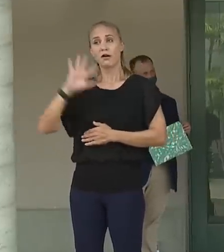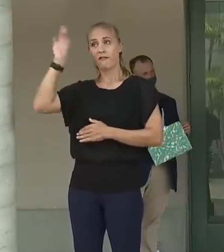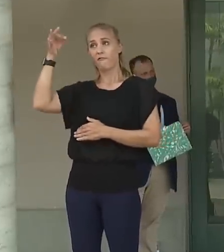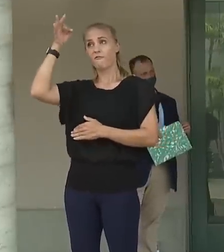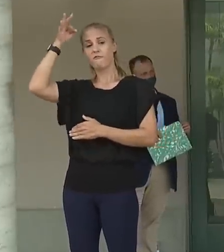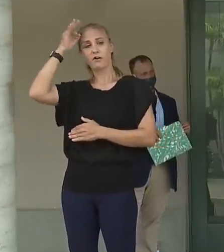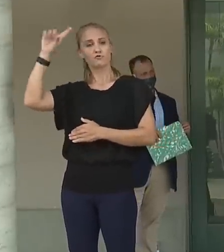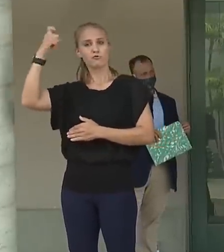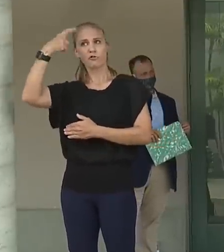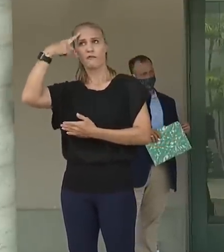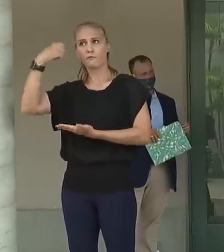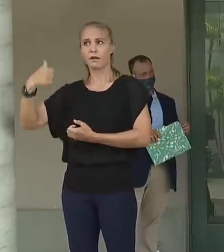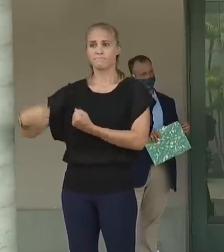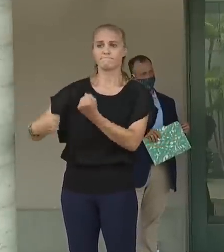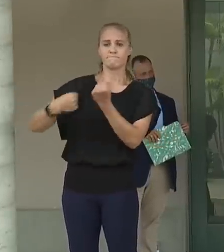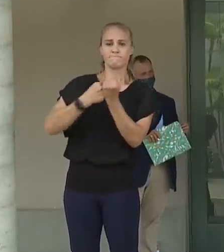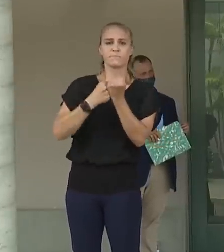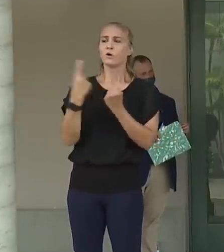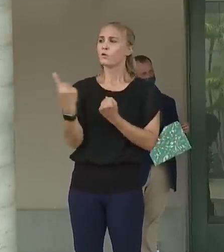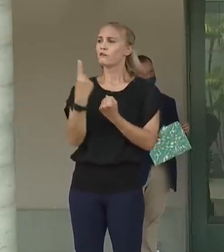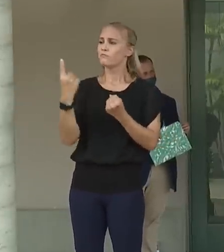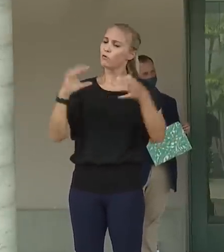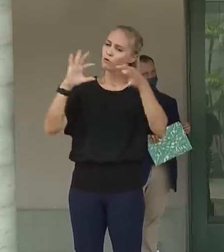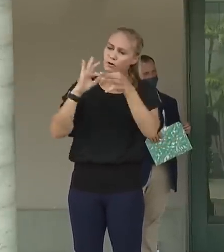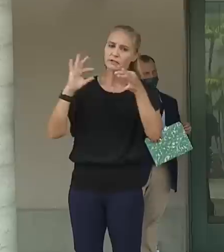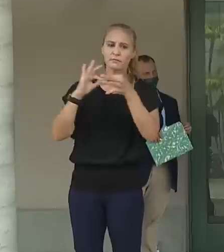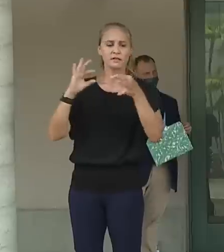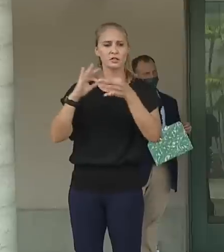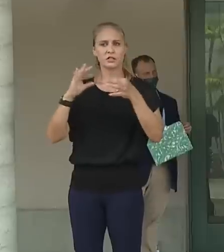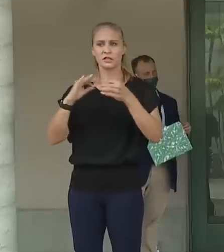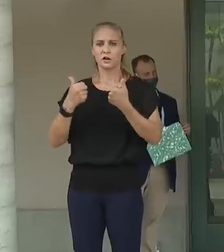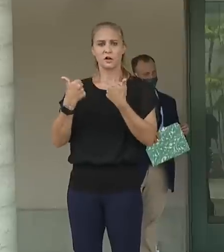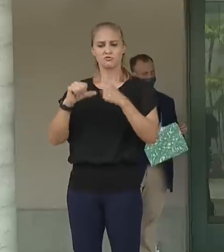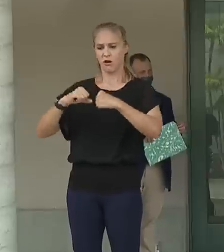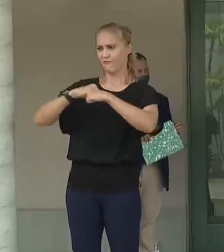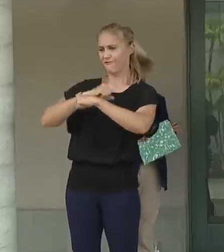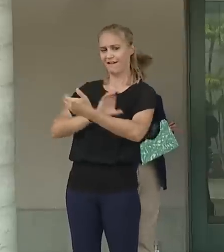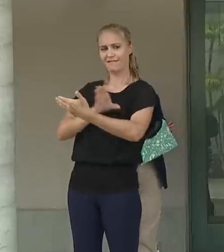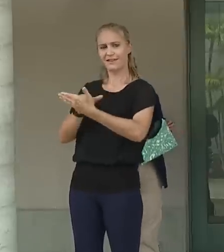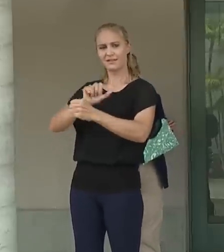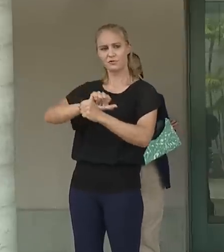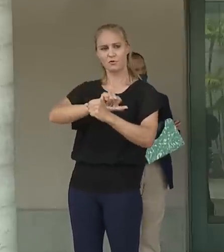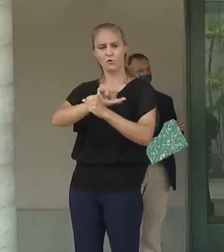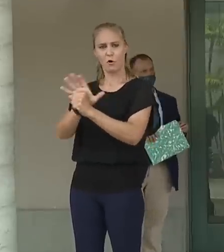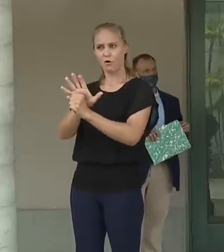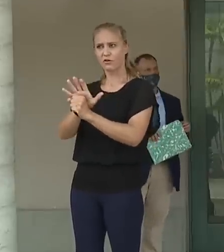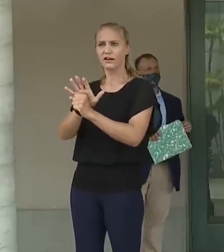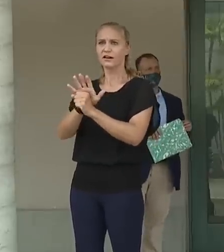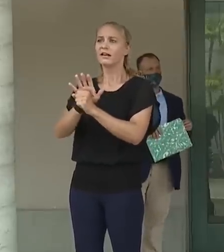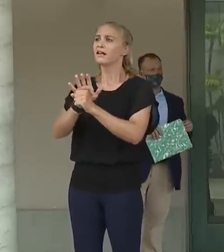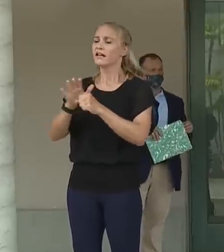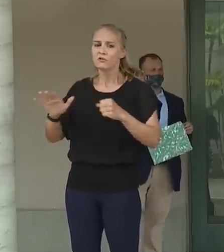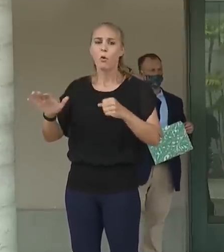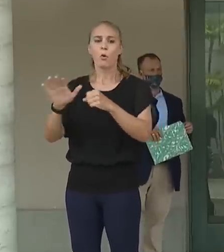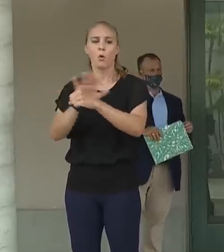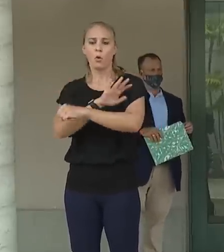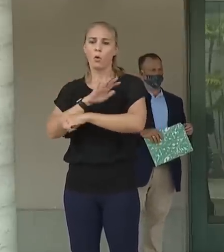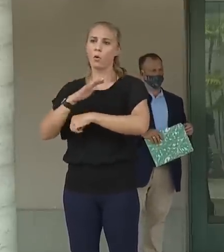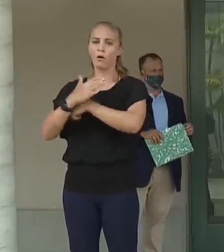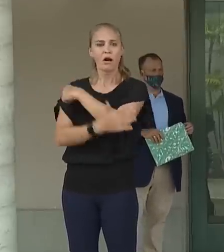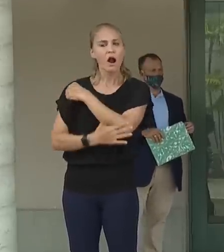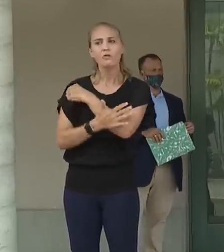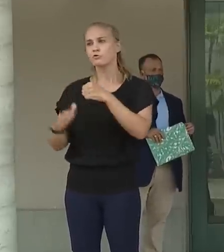government support. We have always said that fighting COVID-19 is an all-of-country, all-of